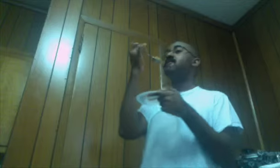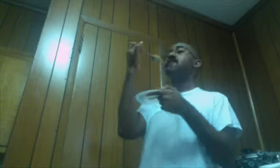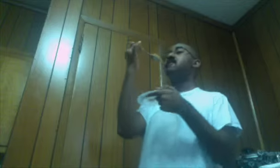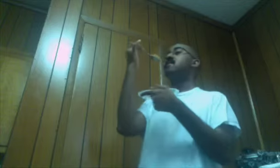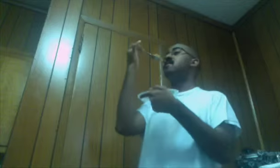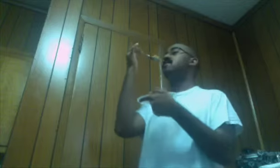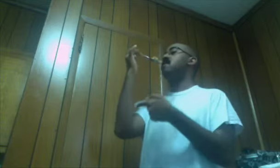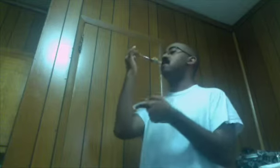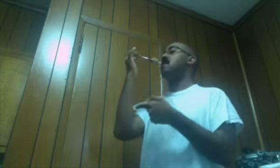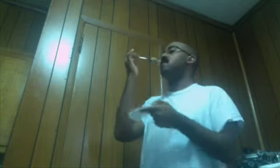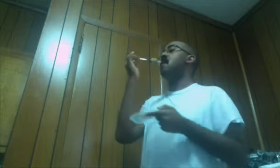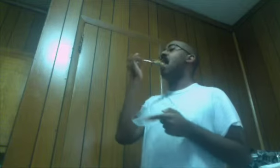not gonna fucking happen